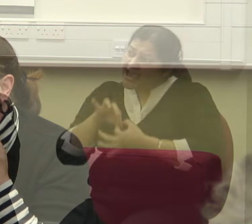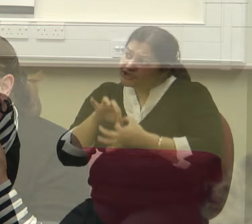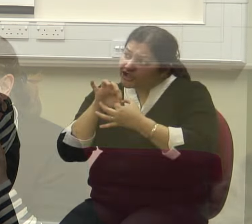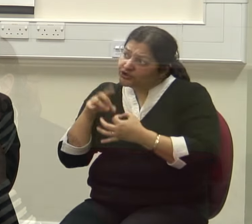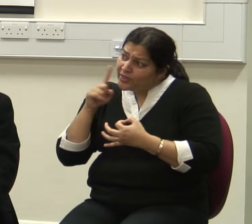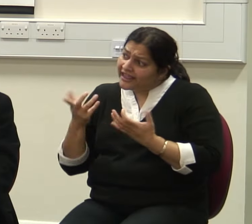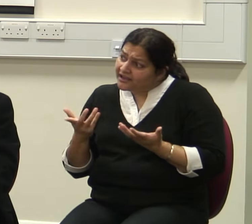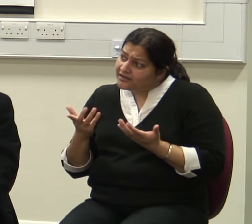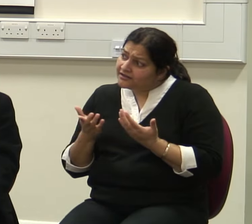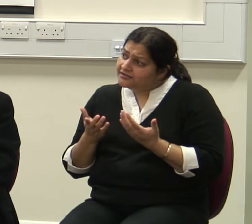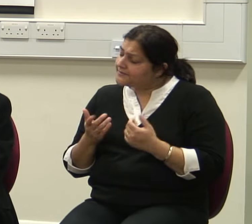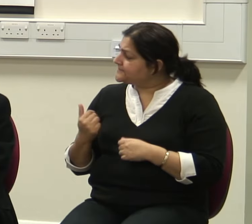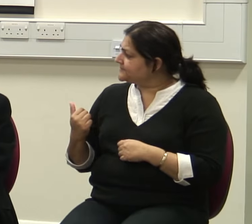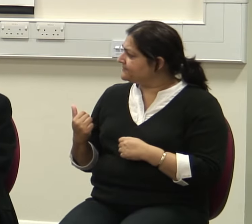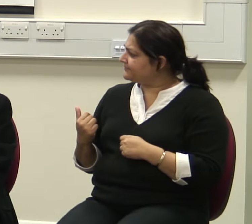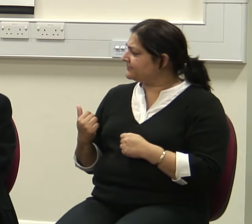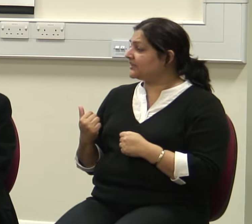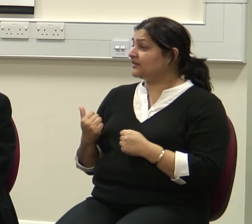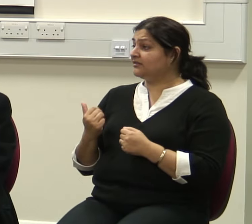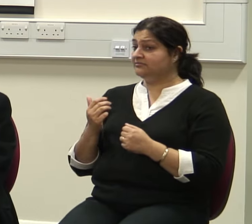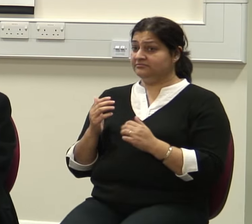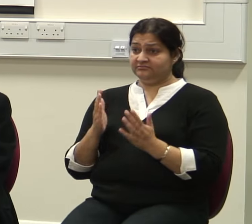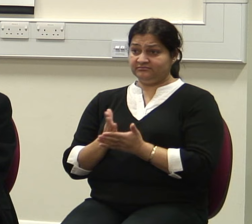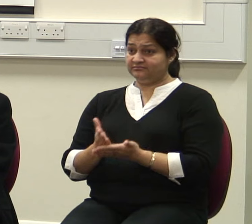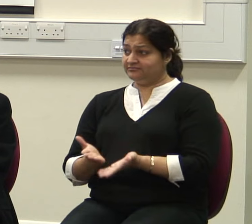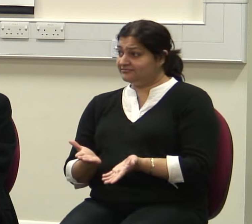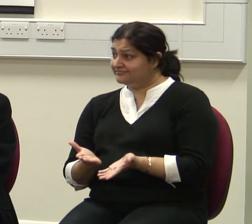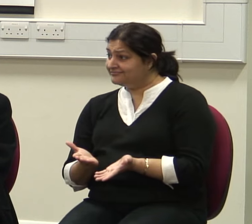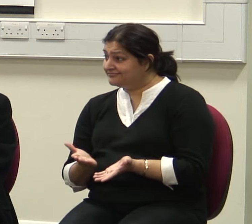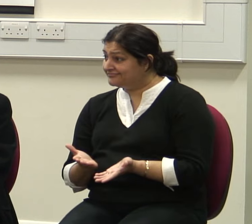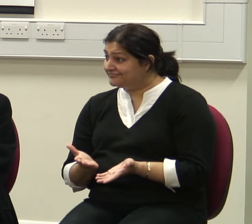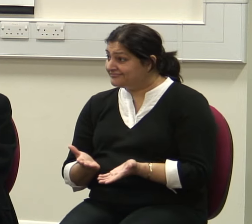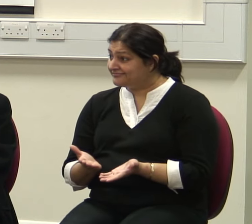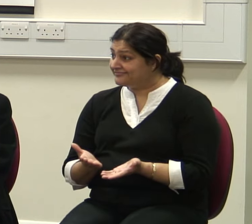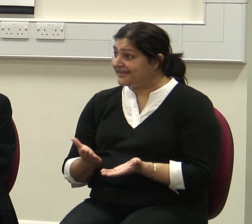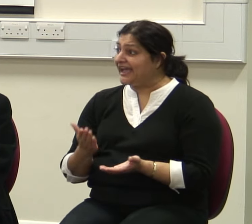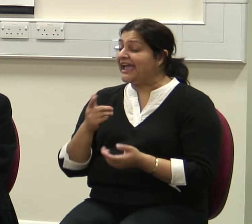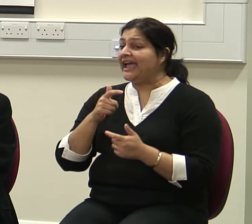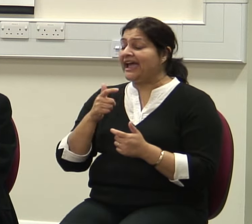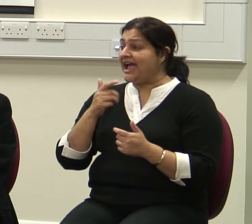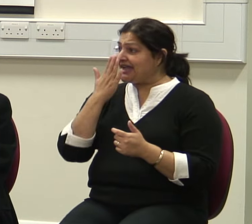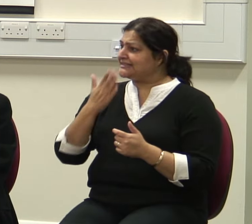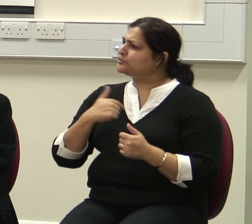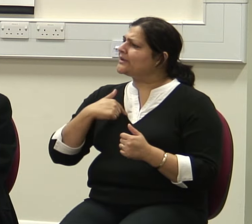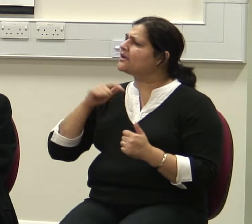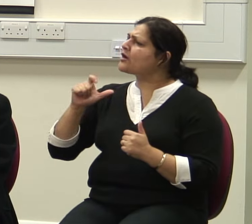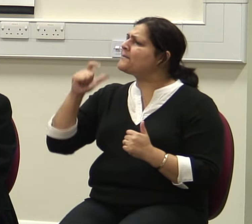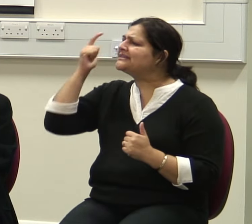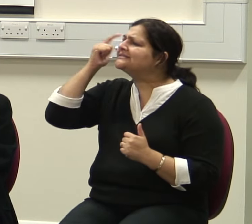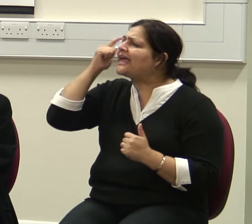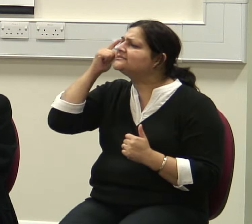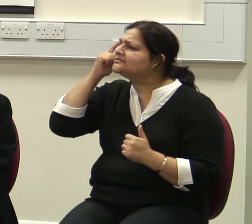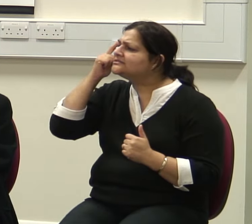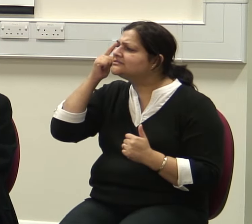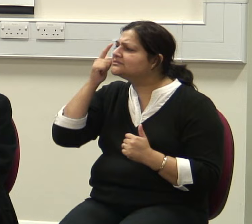far? Without a doubt. It seems to be commonsensical that how our life goes, how